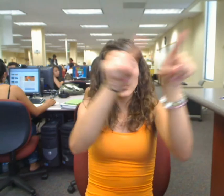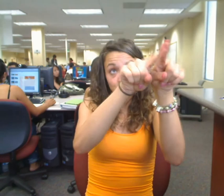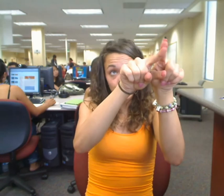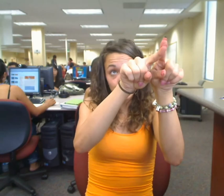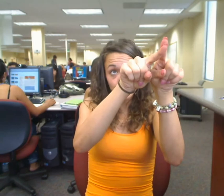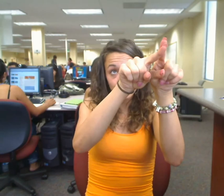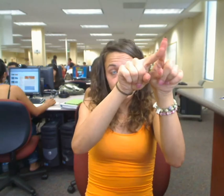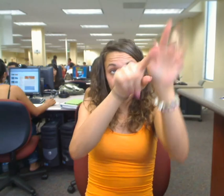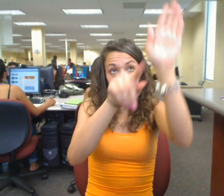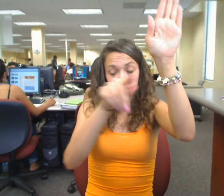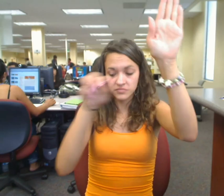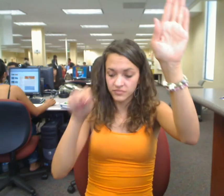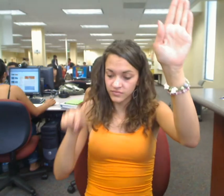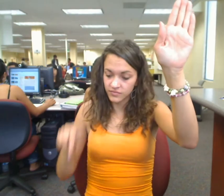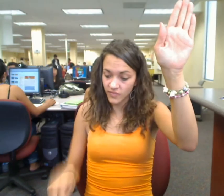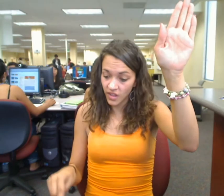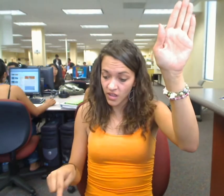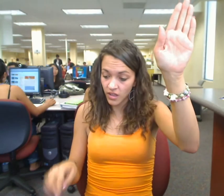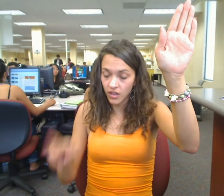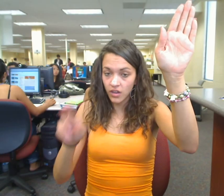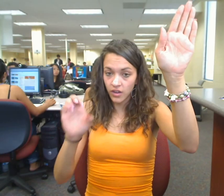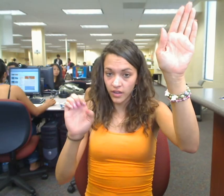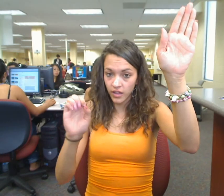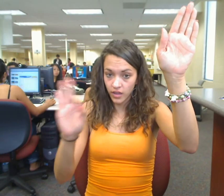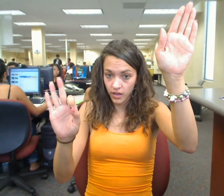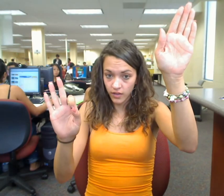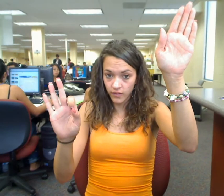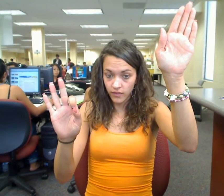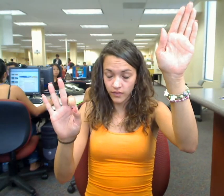I'm sorry. I'm you. I'm sorry.